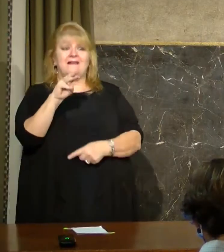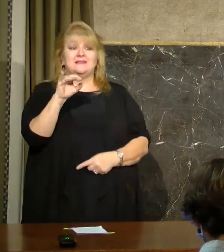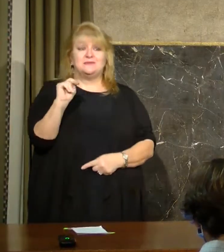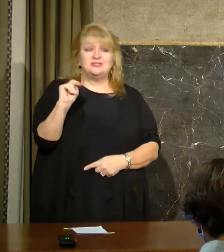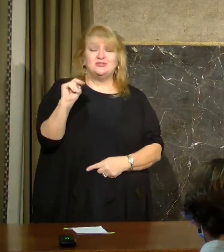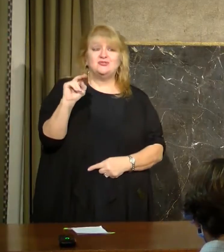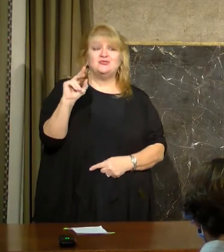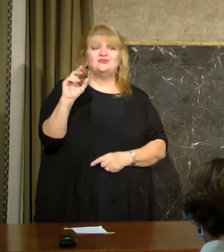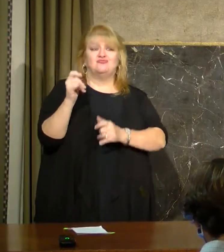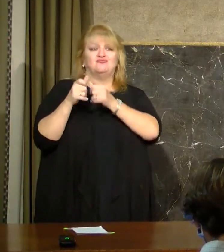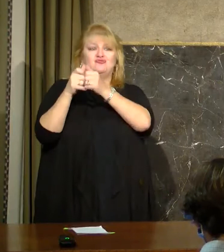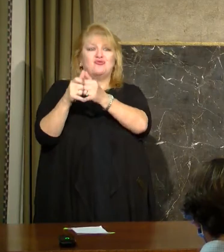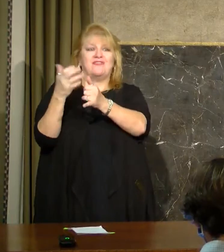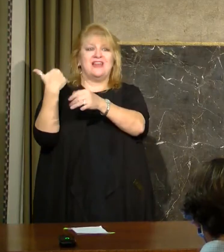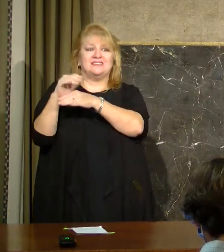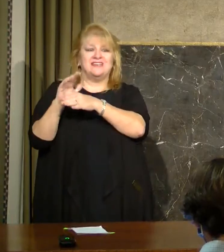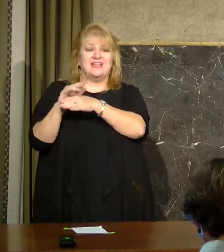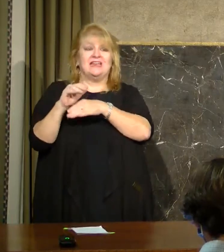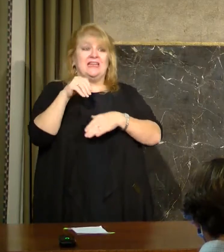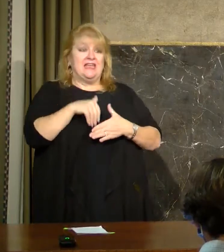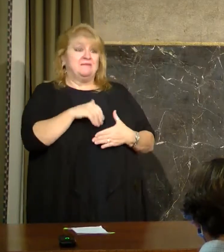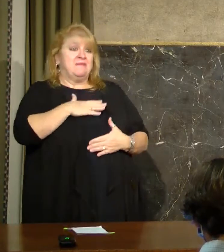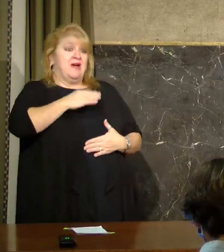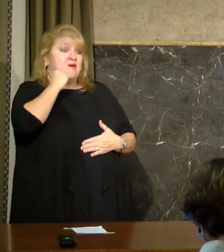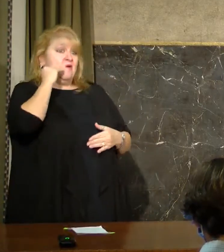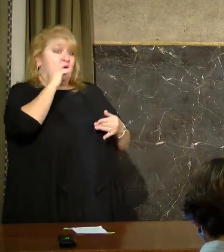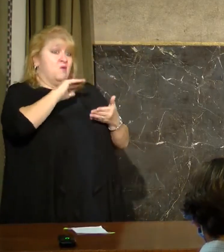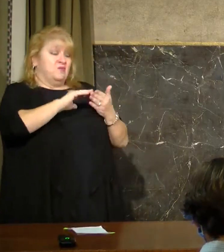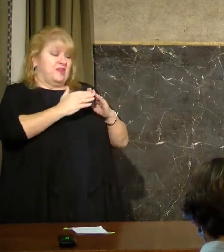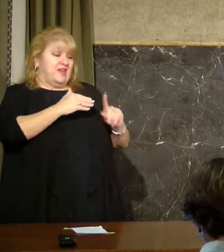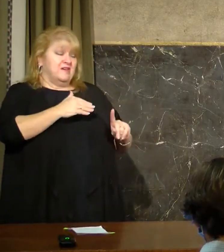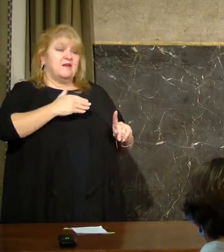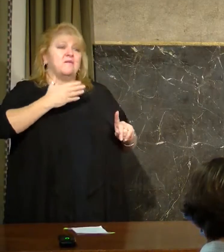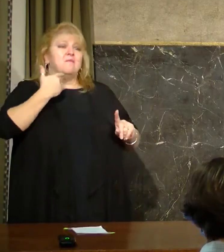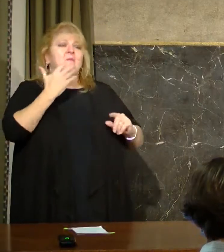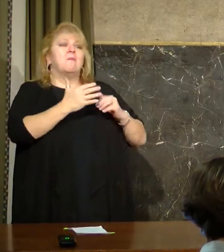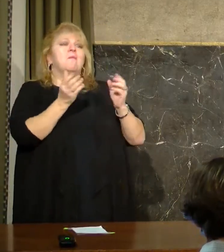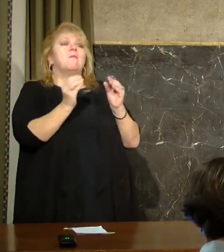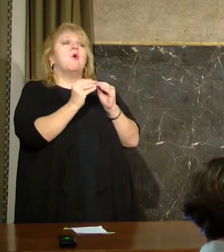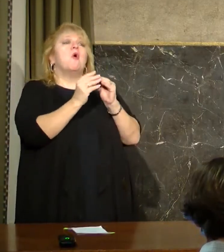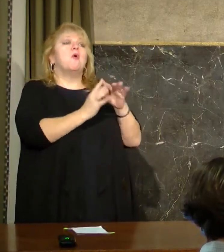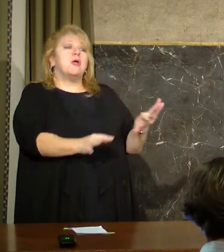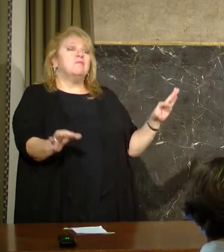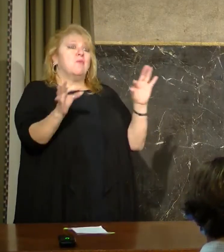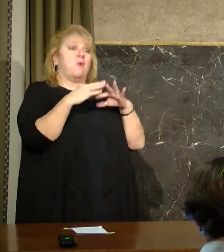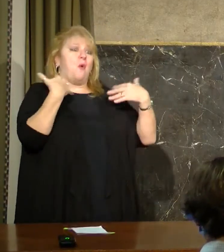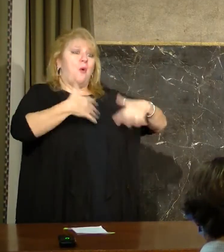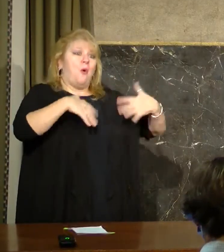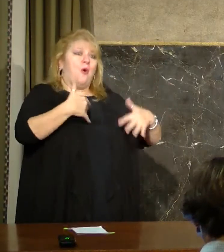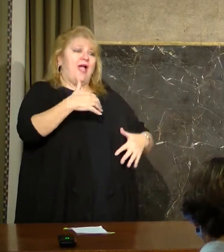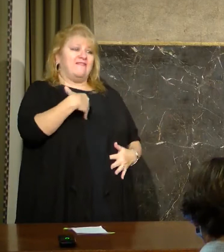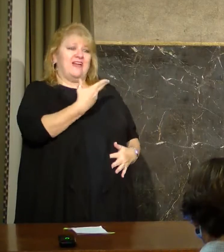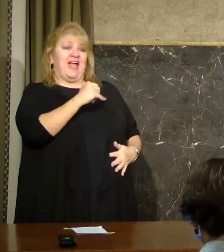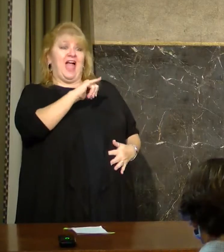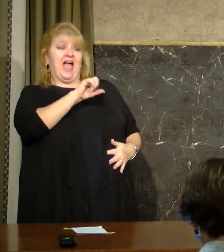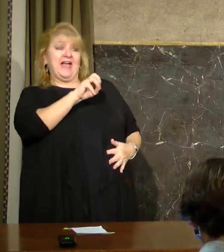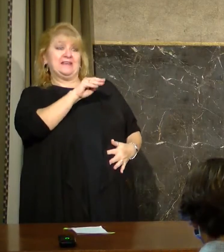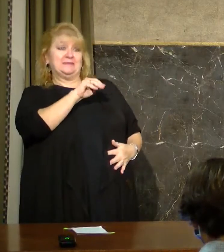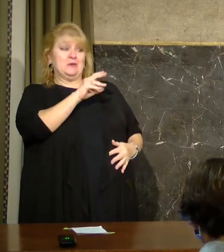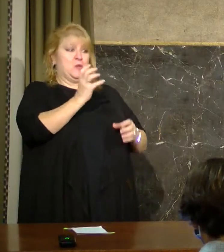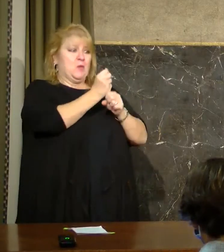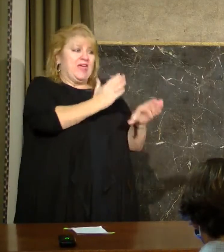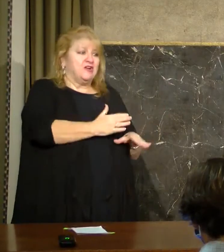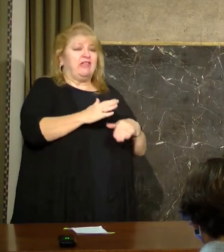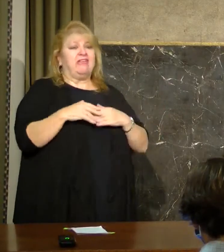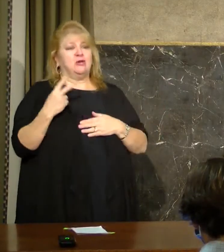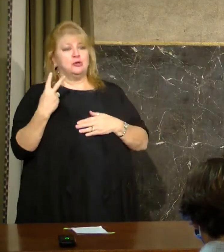everyone in my hometown that it's a bigger deal for them to have a Heisman winner than a two-term governor. But Ameet is certainly on